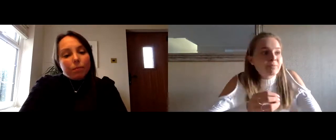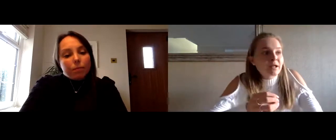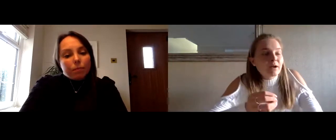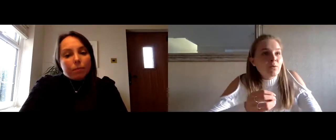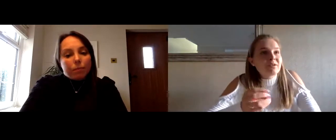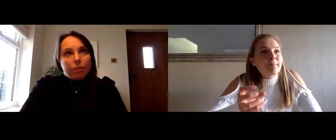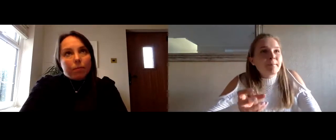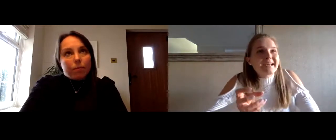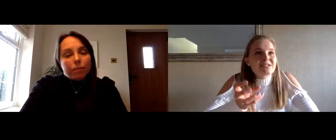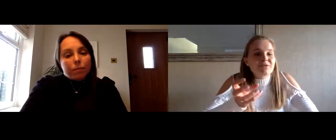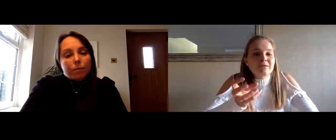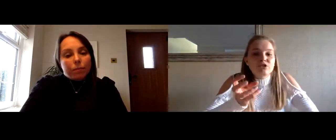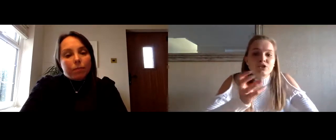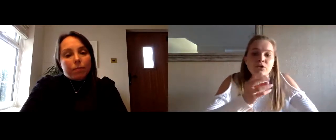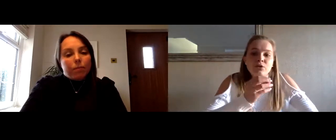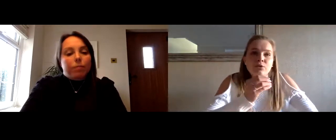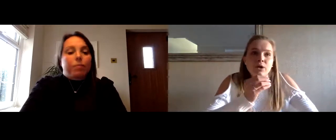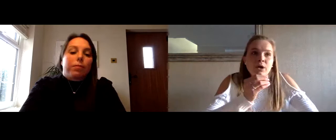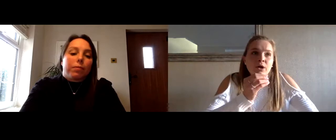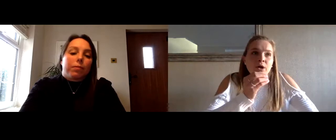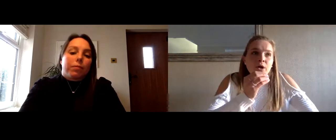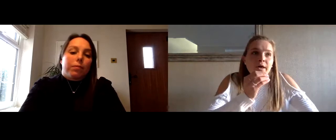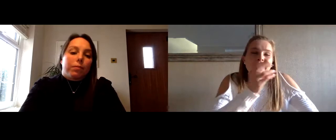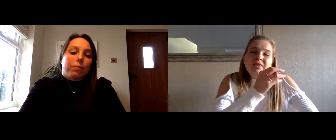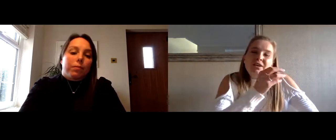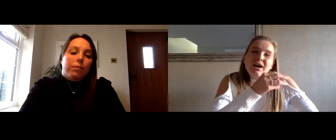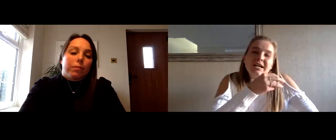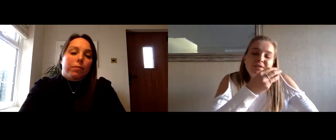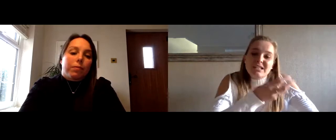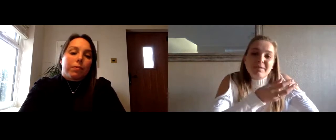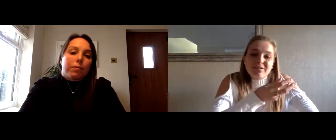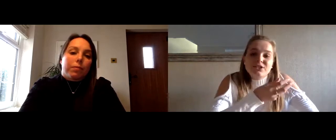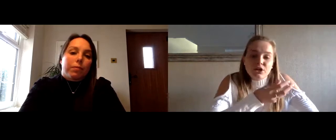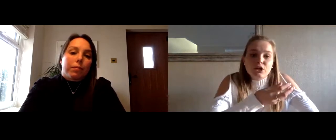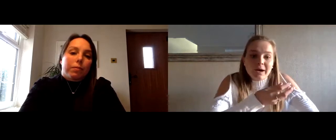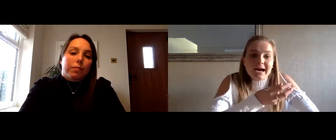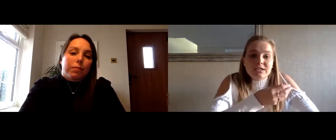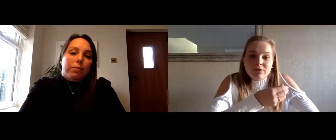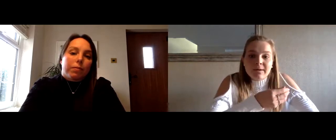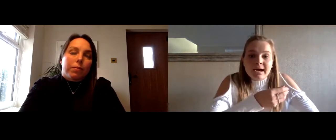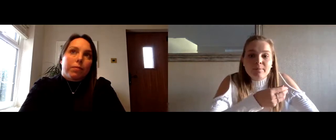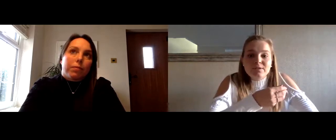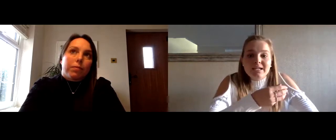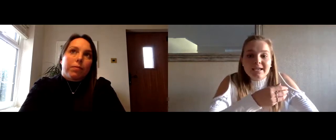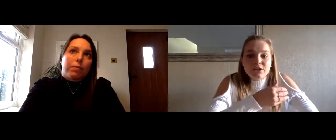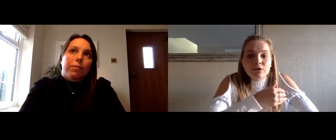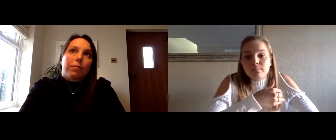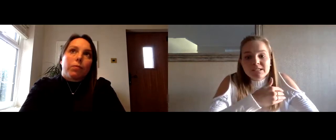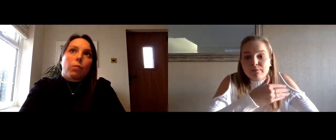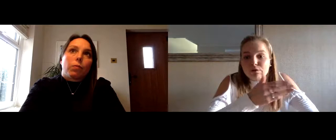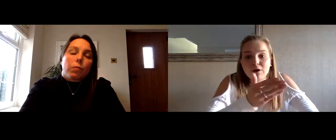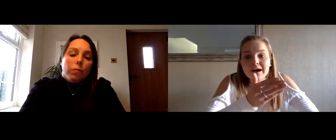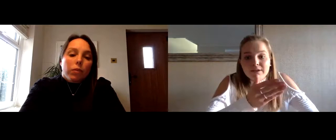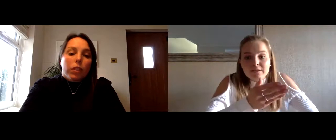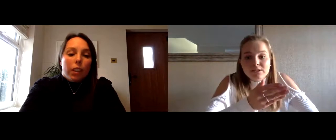actually was it based around you and the kind of experience that you had growing up obviously you